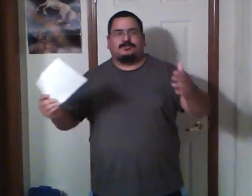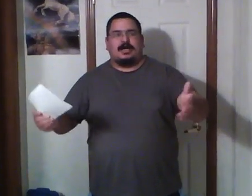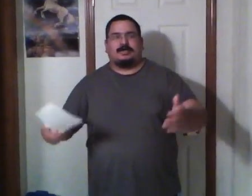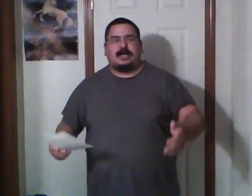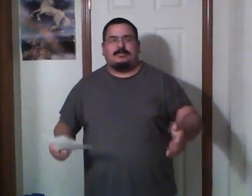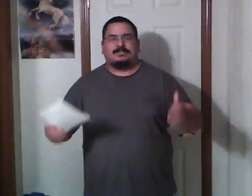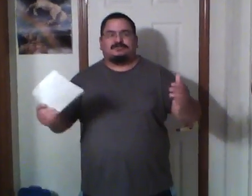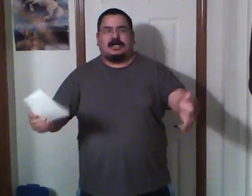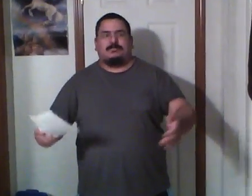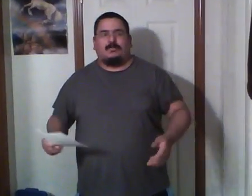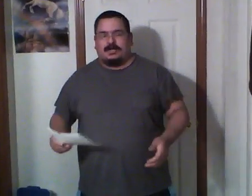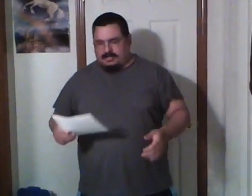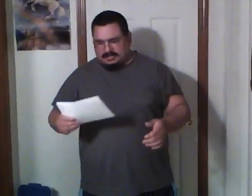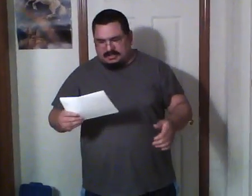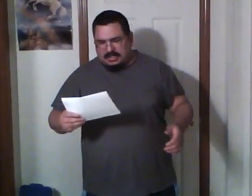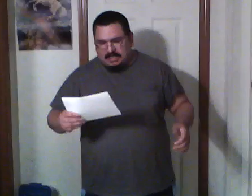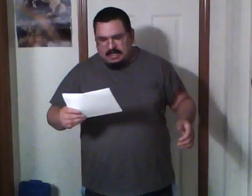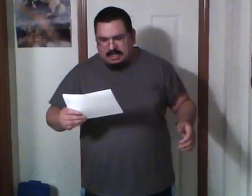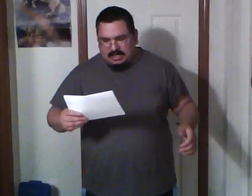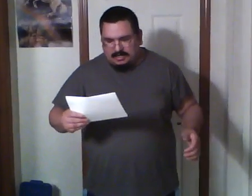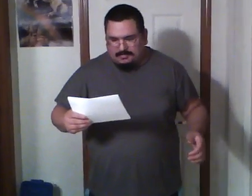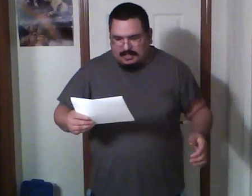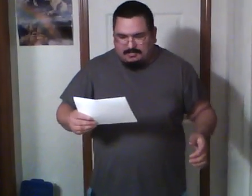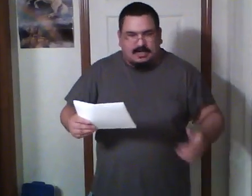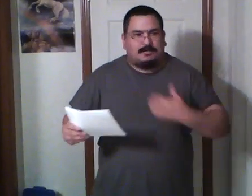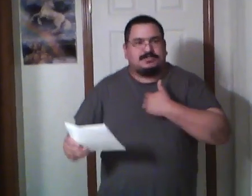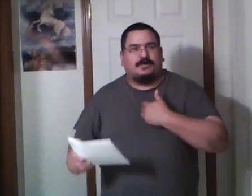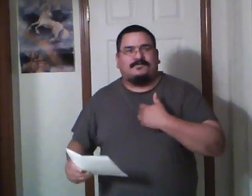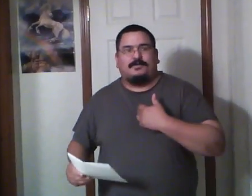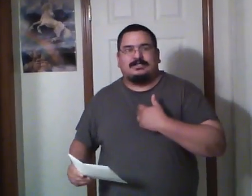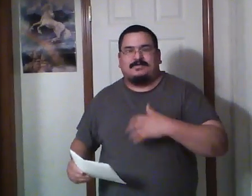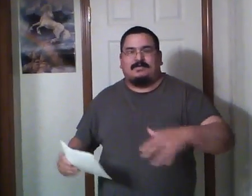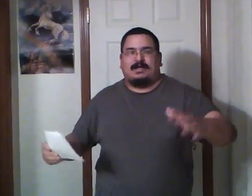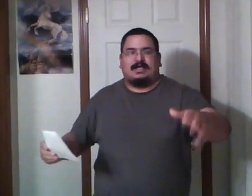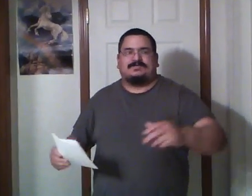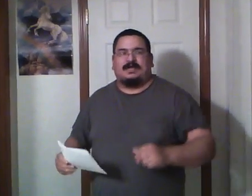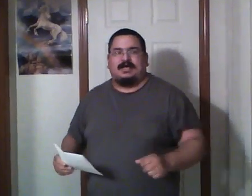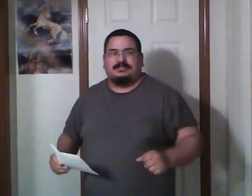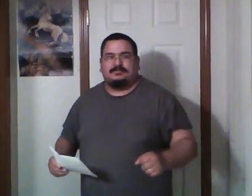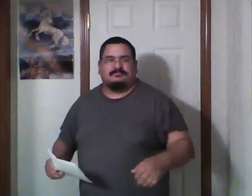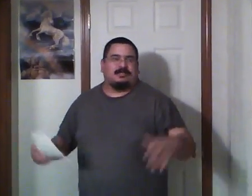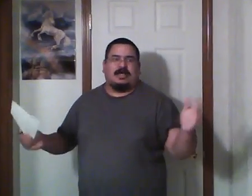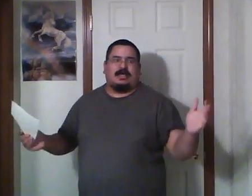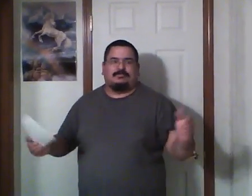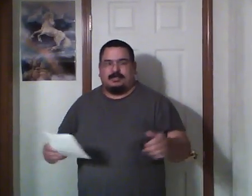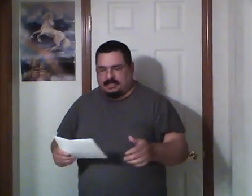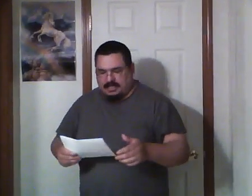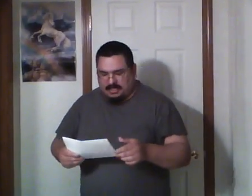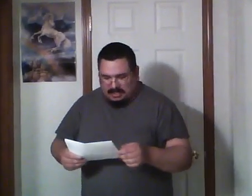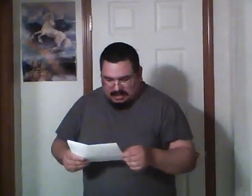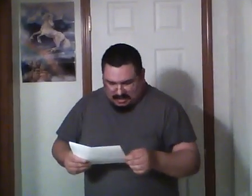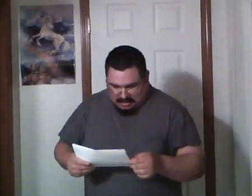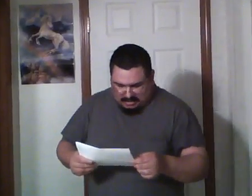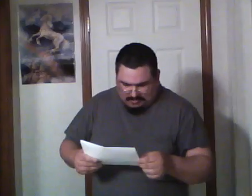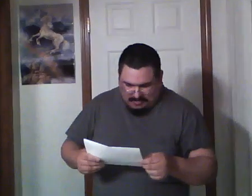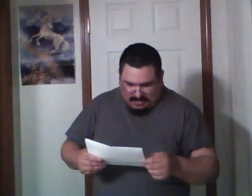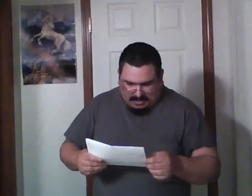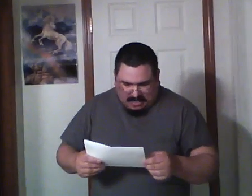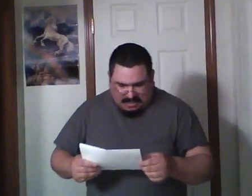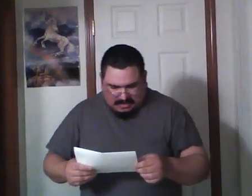Tribe Comics and Tribe Awareness. My name is Joe Flores, if everybody has forgotten, nah, probably not, I'd like